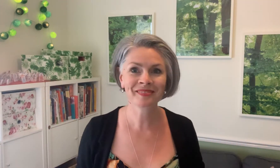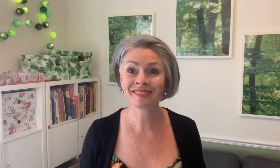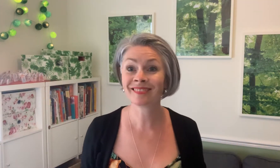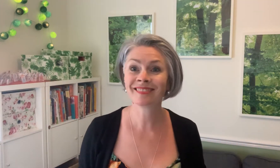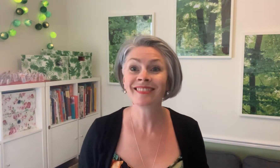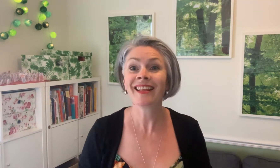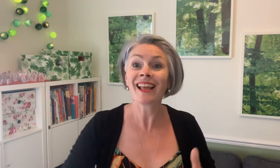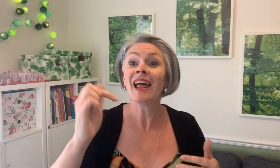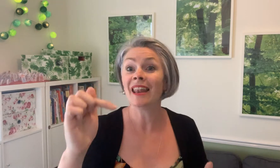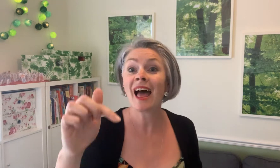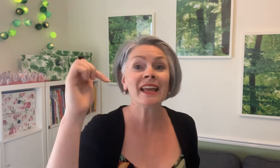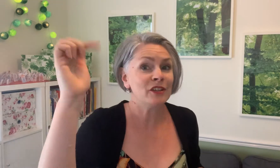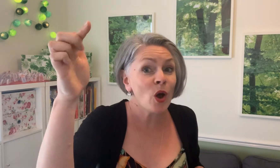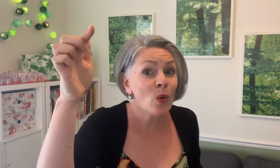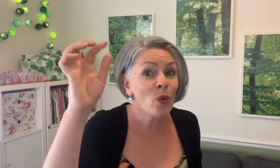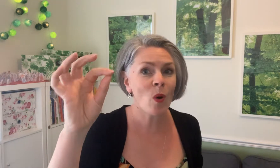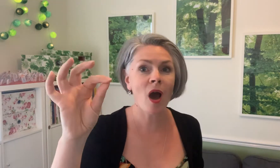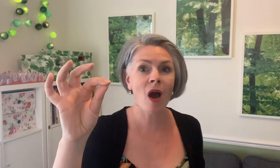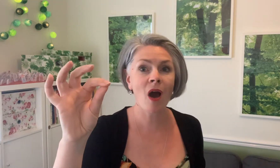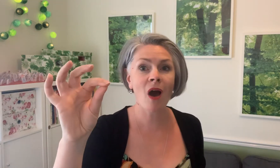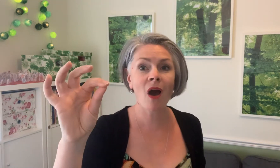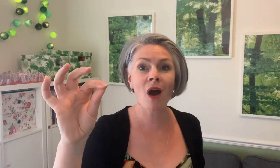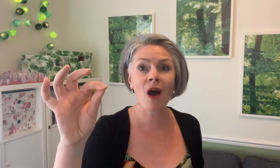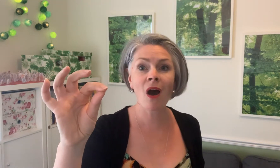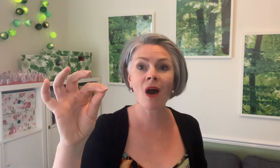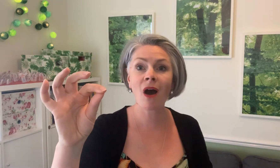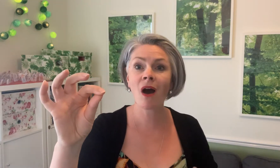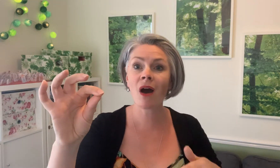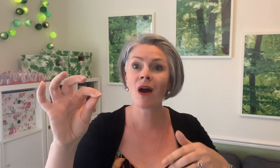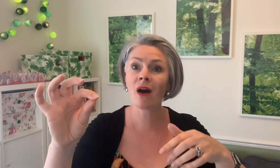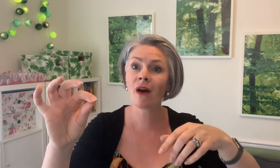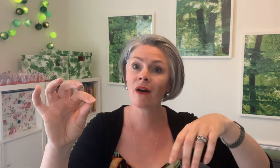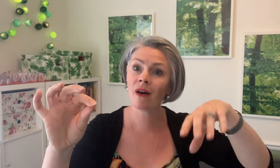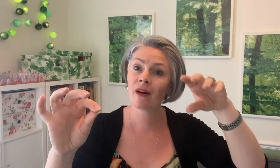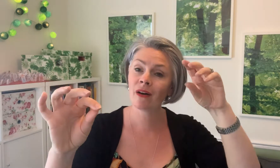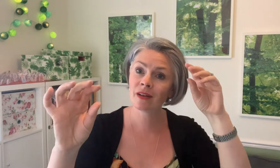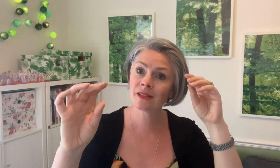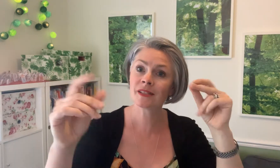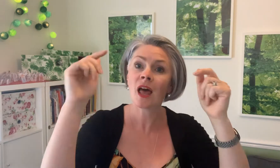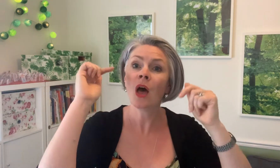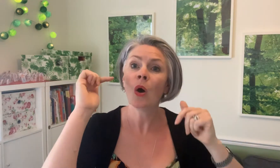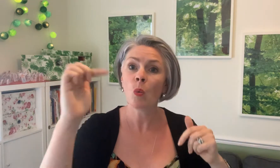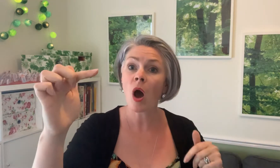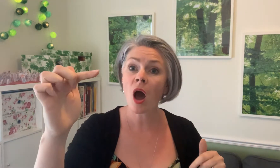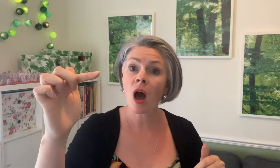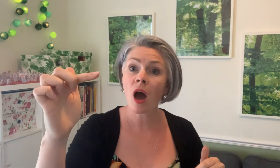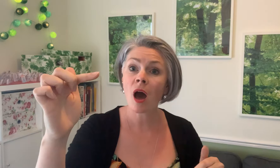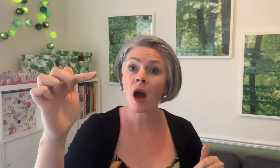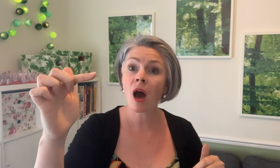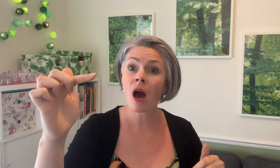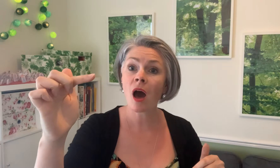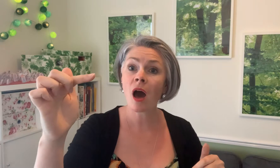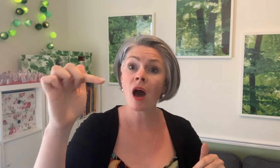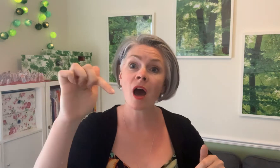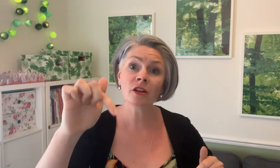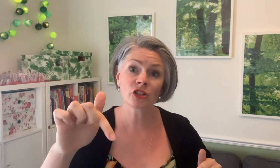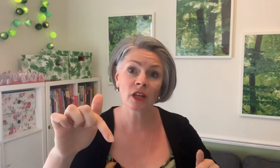Like no one's watching